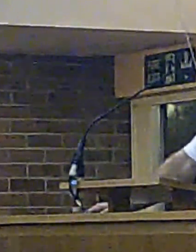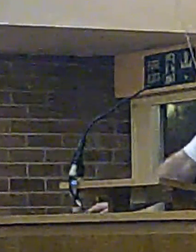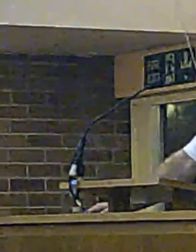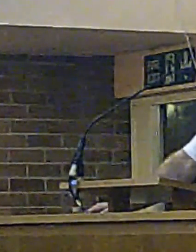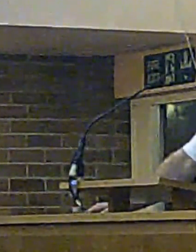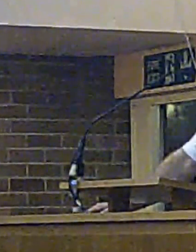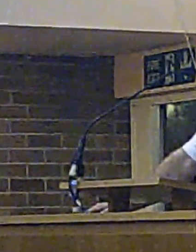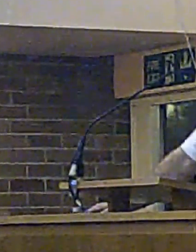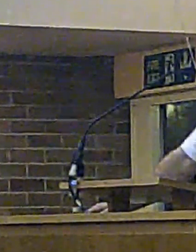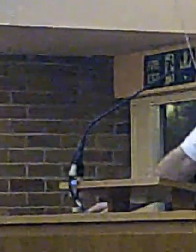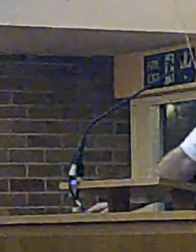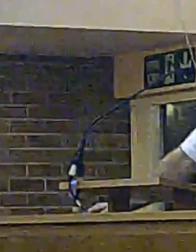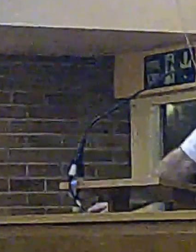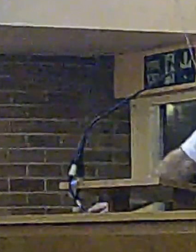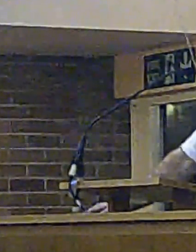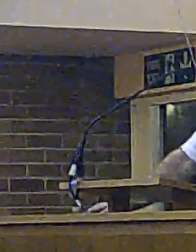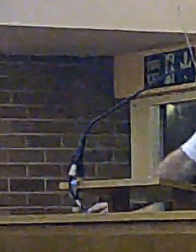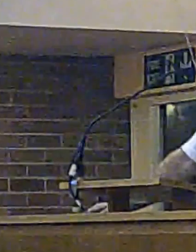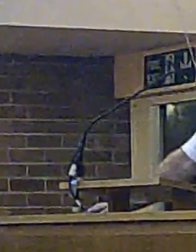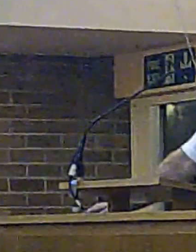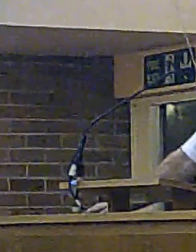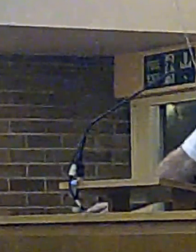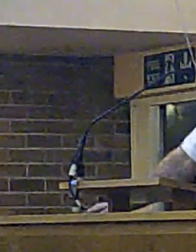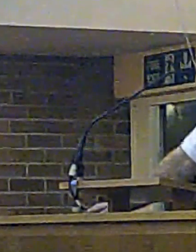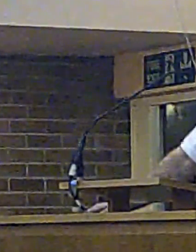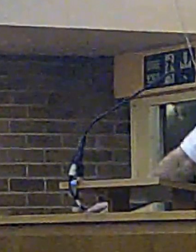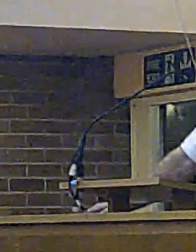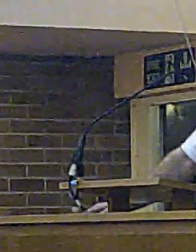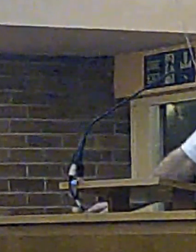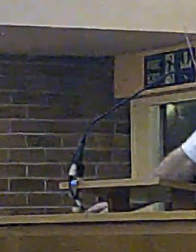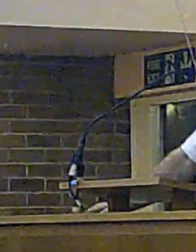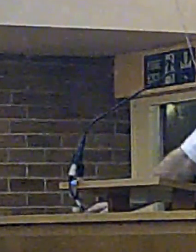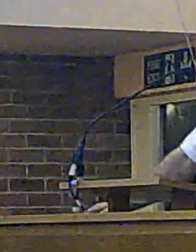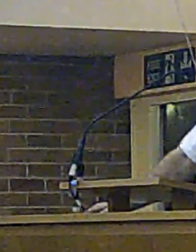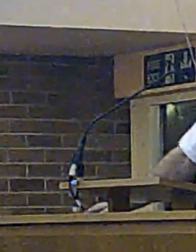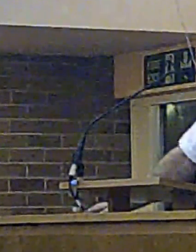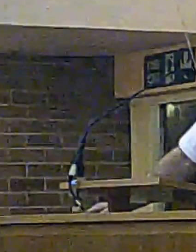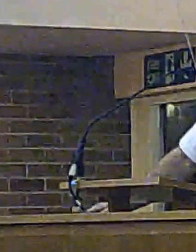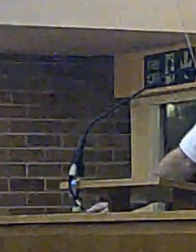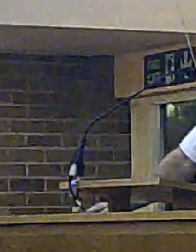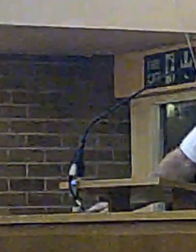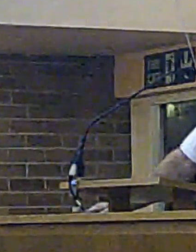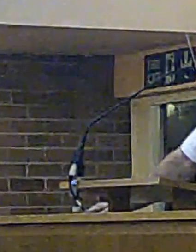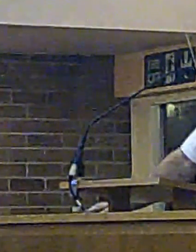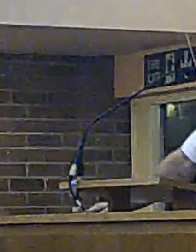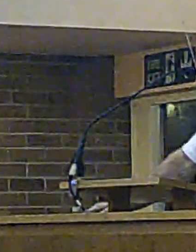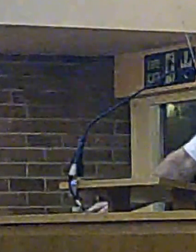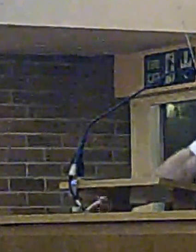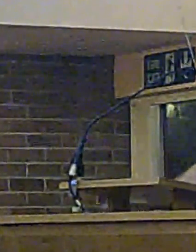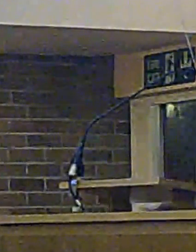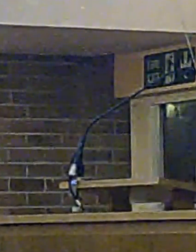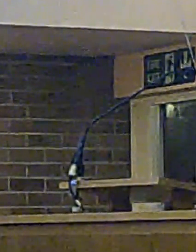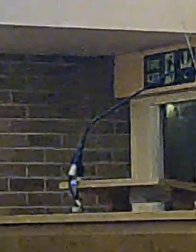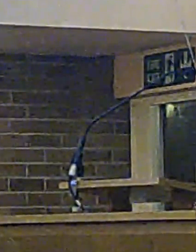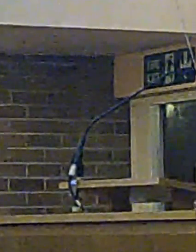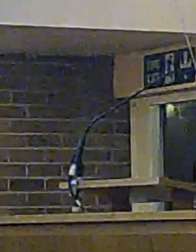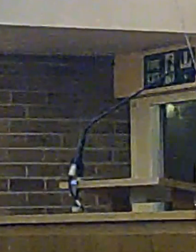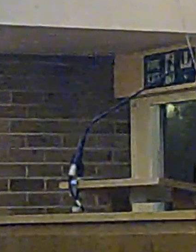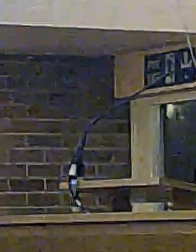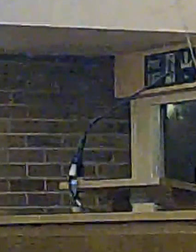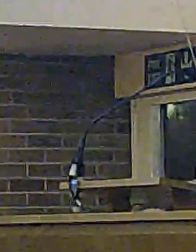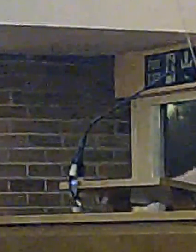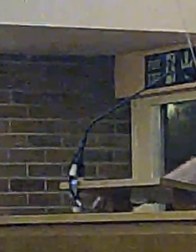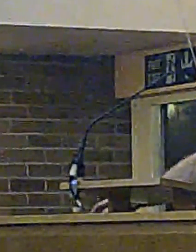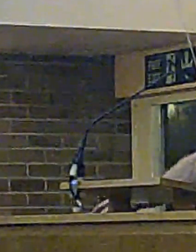Act details the elective powers available to the Fire and Rescue Authority. Those powers extend to us making a